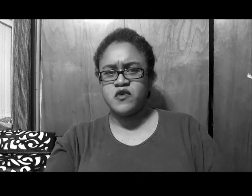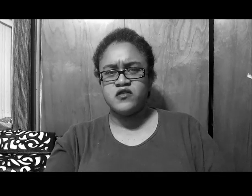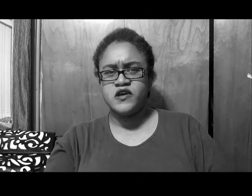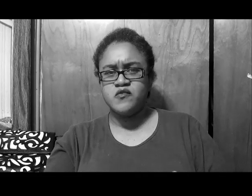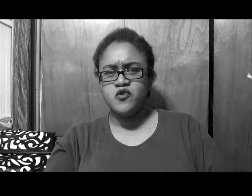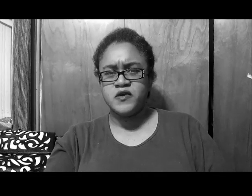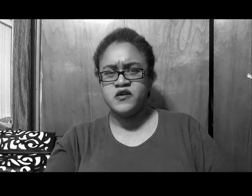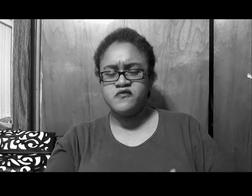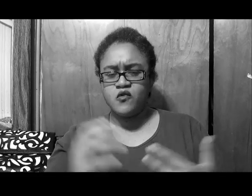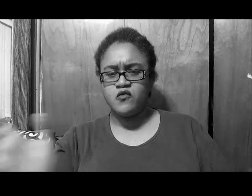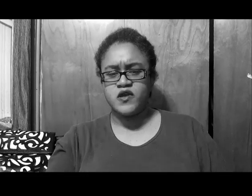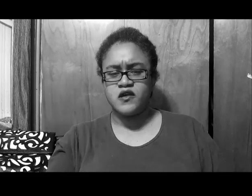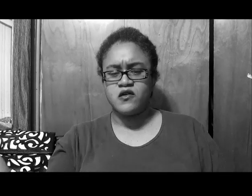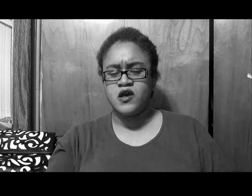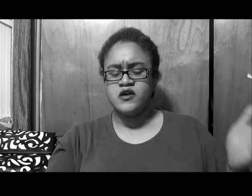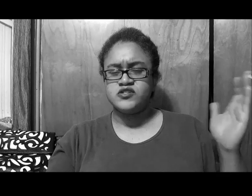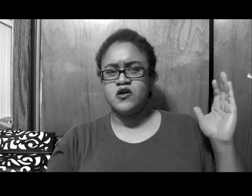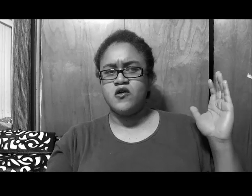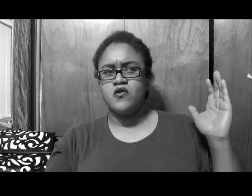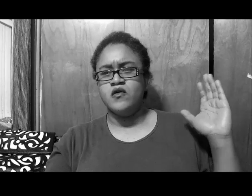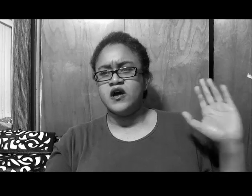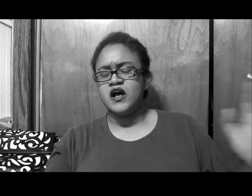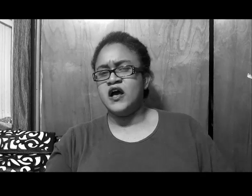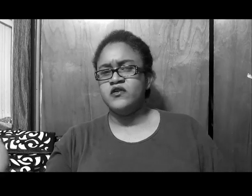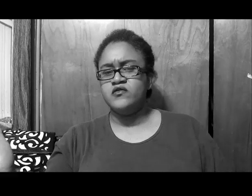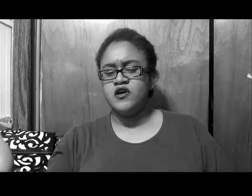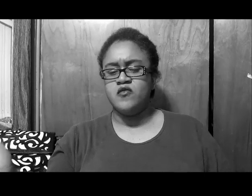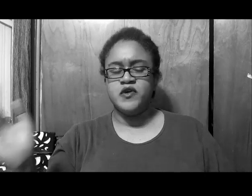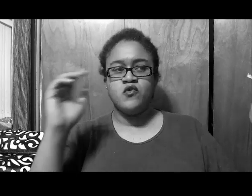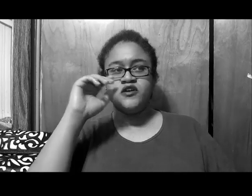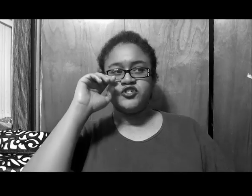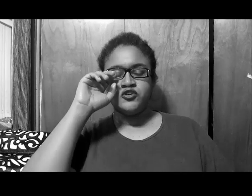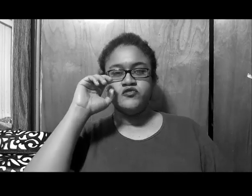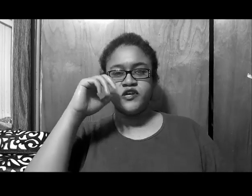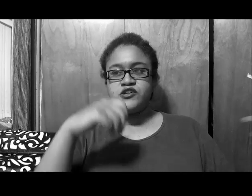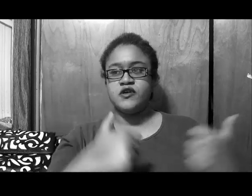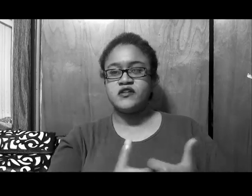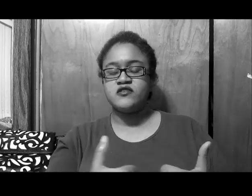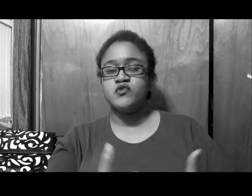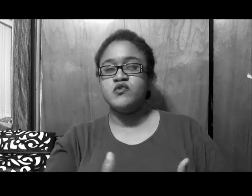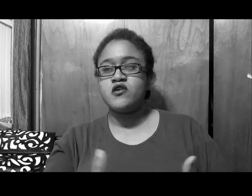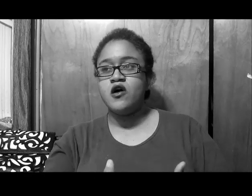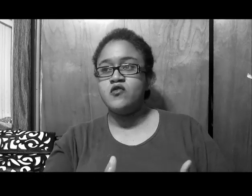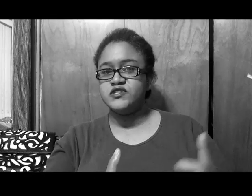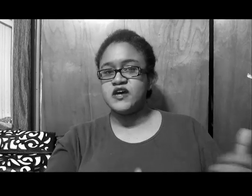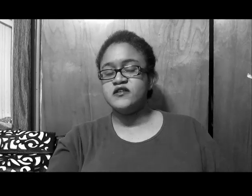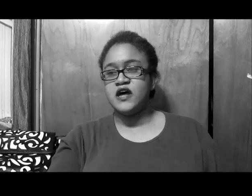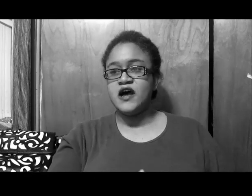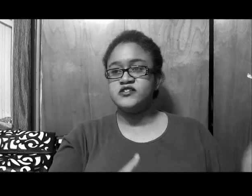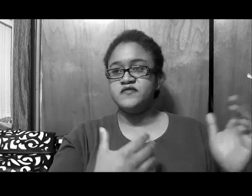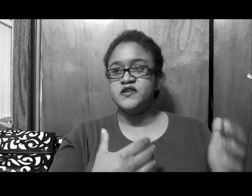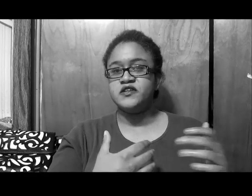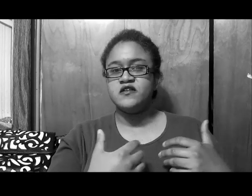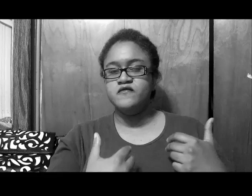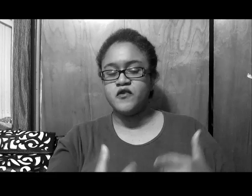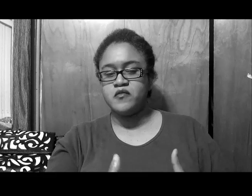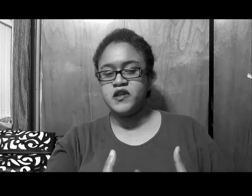Marlo anymore, period for what we hear, so, I don't know, but it was true, that it turned out that three-way call, was not a lie, Cynthia did confirm it,